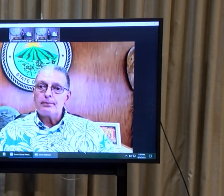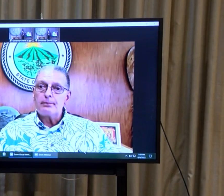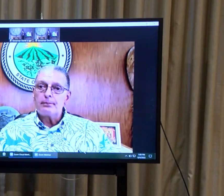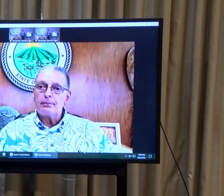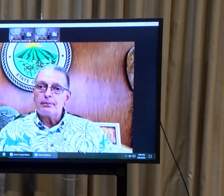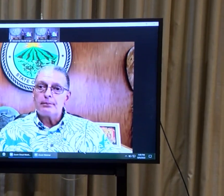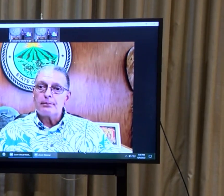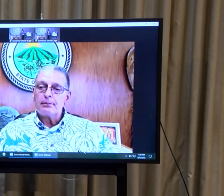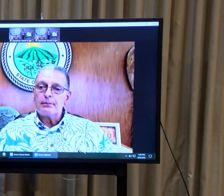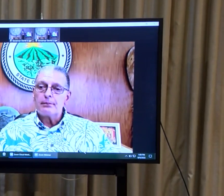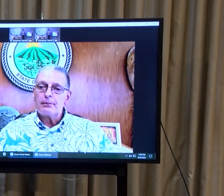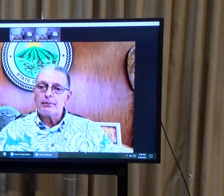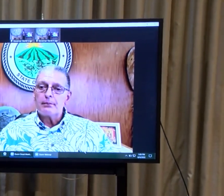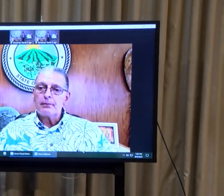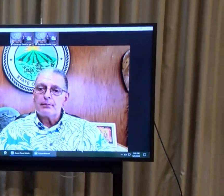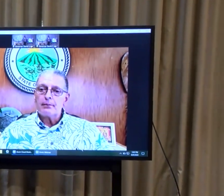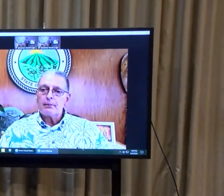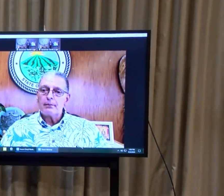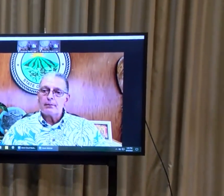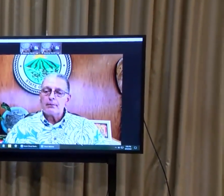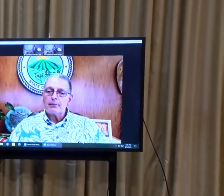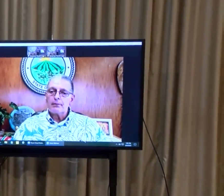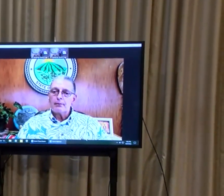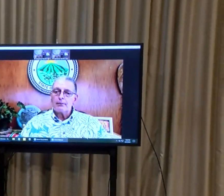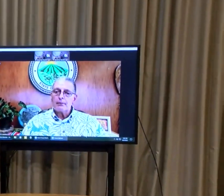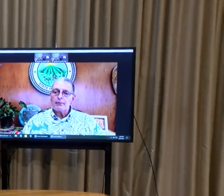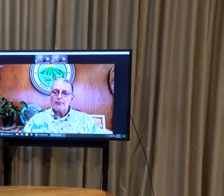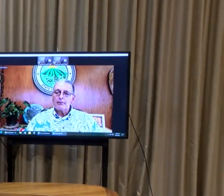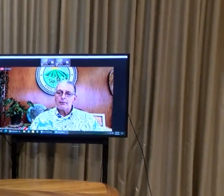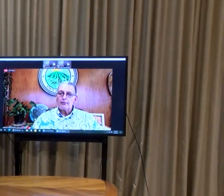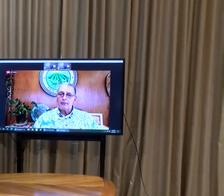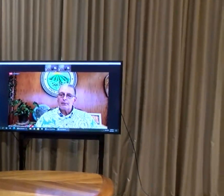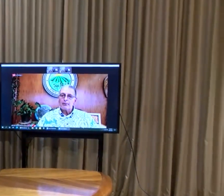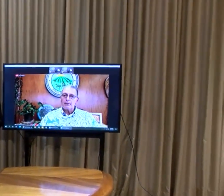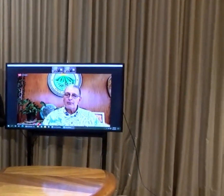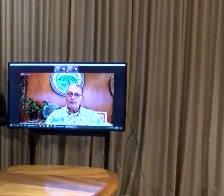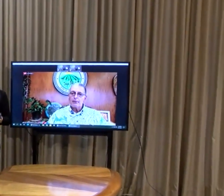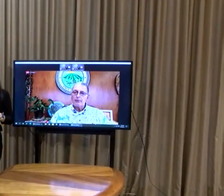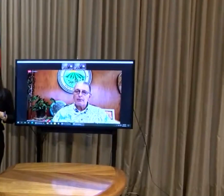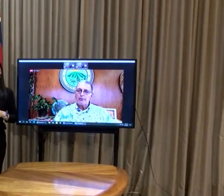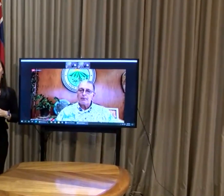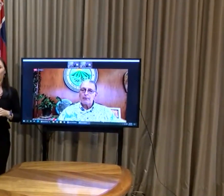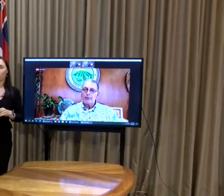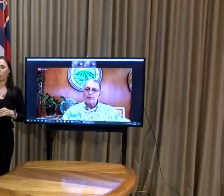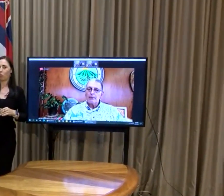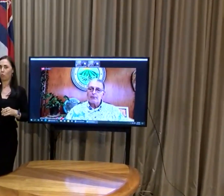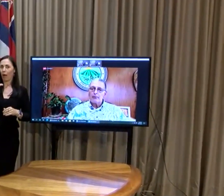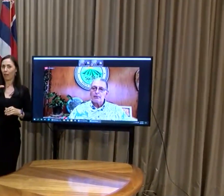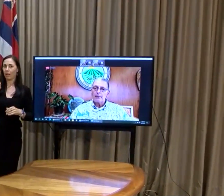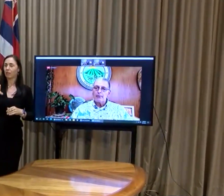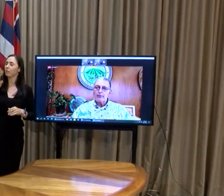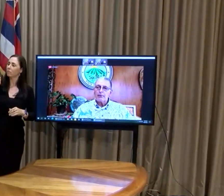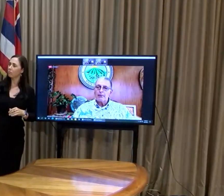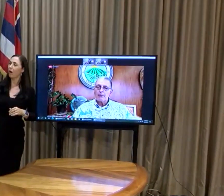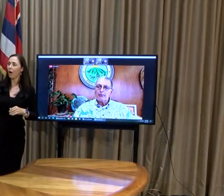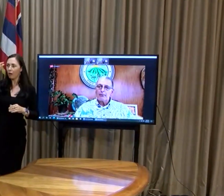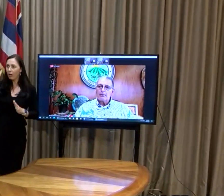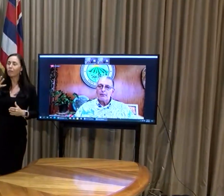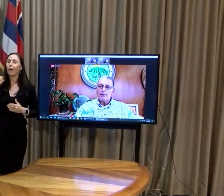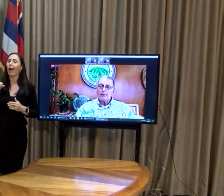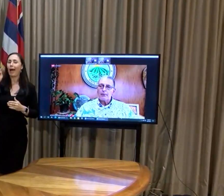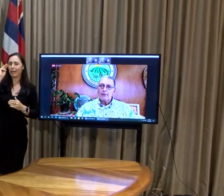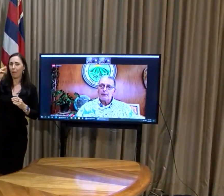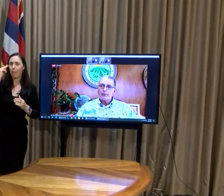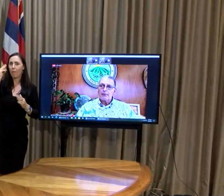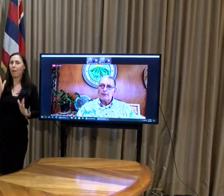Thank you, Mayor. Next question comes from Manolo Morales. This is also for the governor and if the mayors also want to add on.